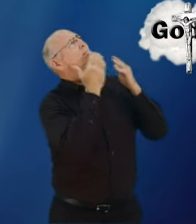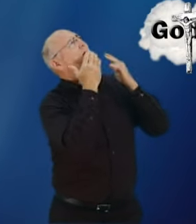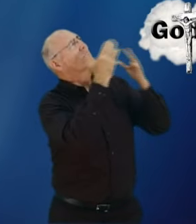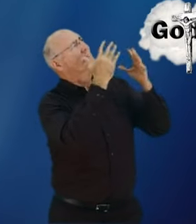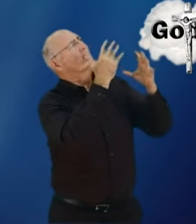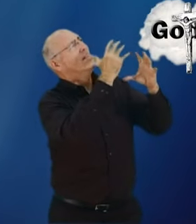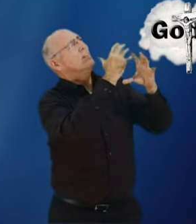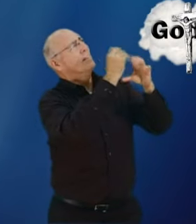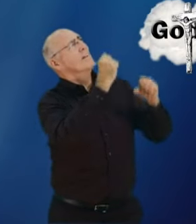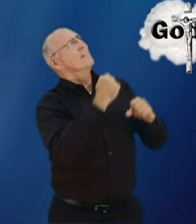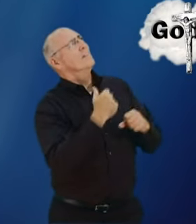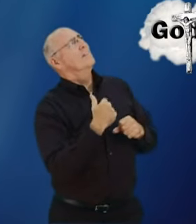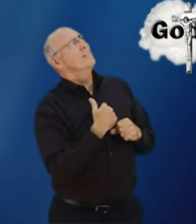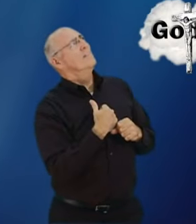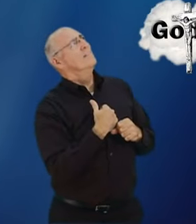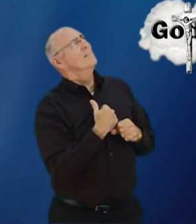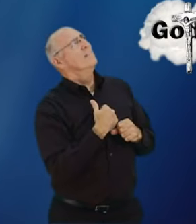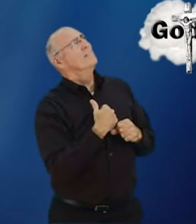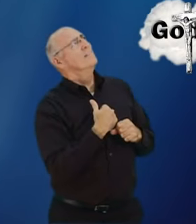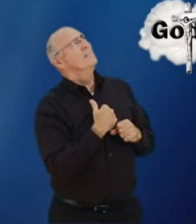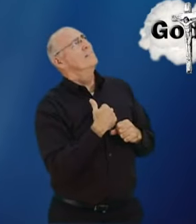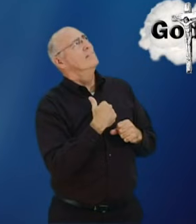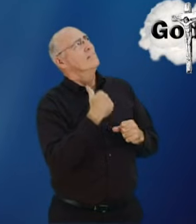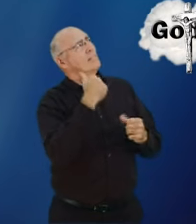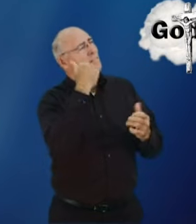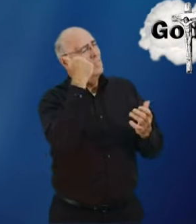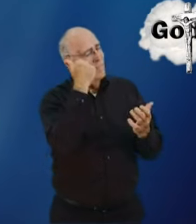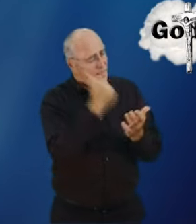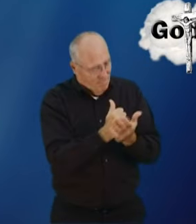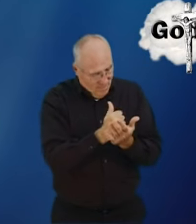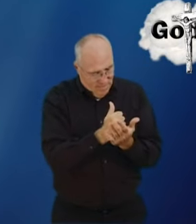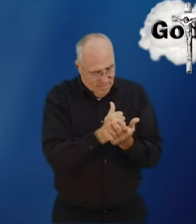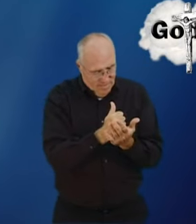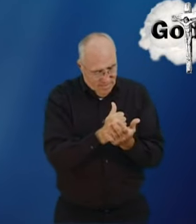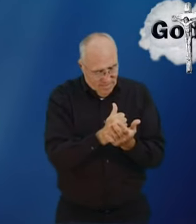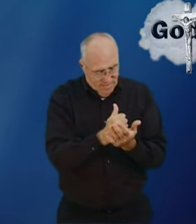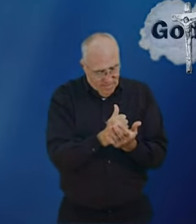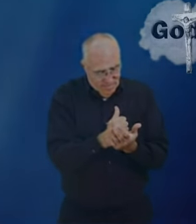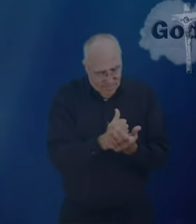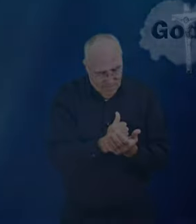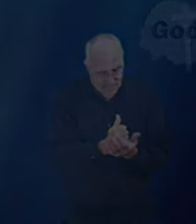on you dear Jesus thank you for saving me amen